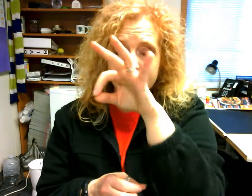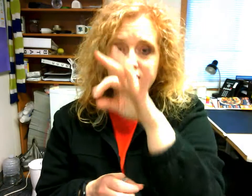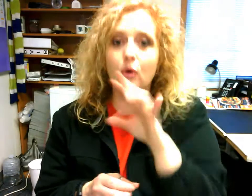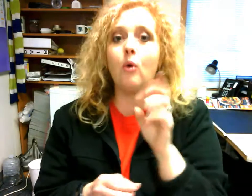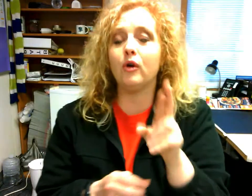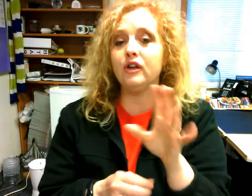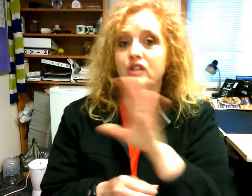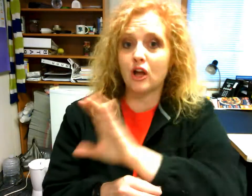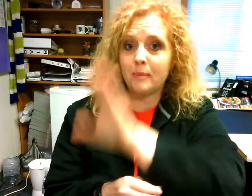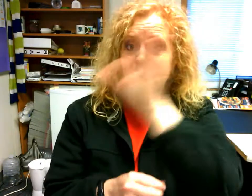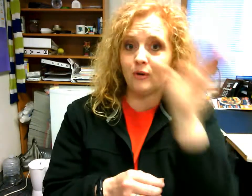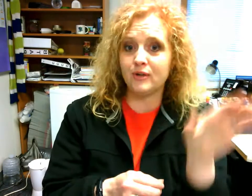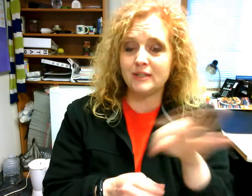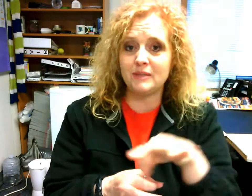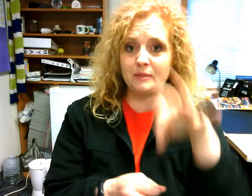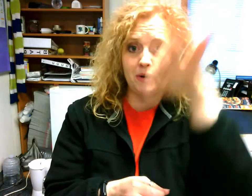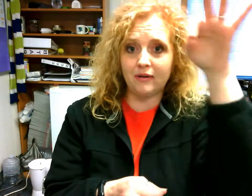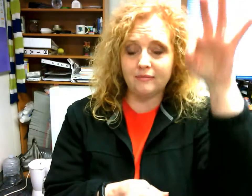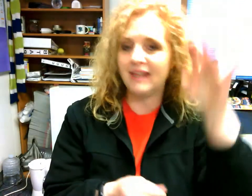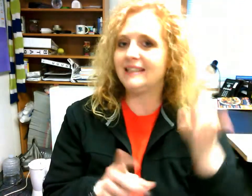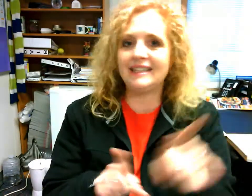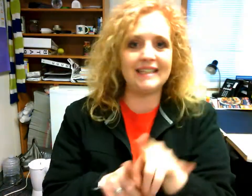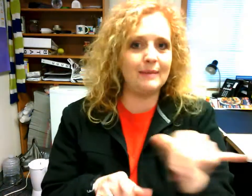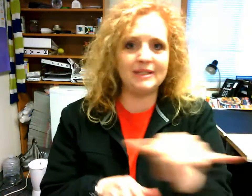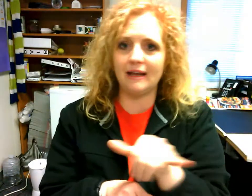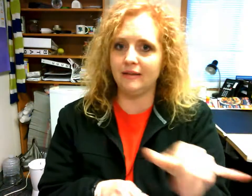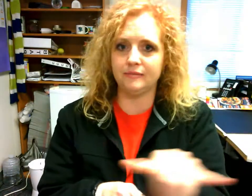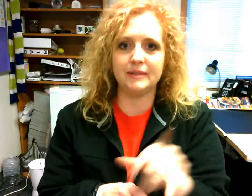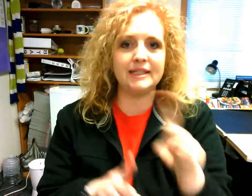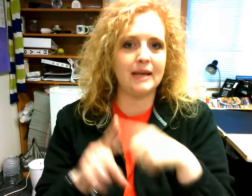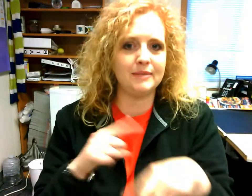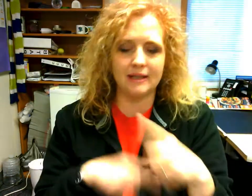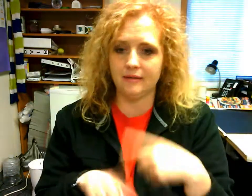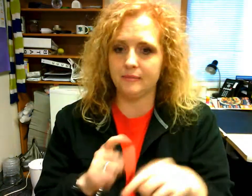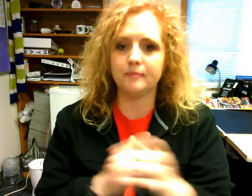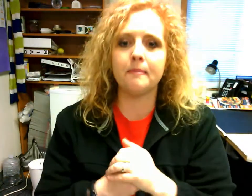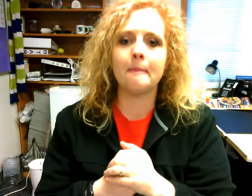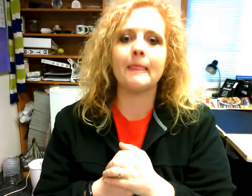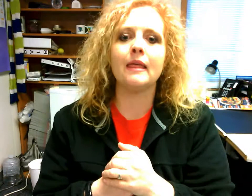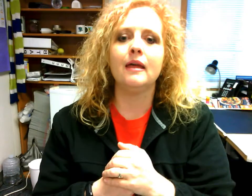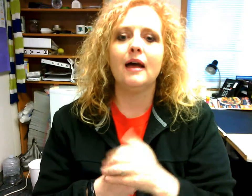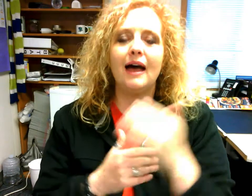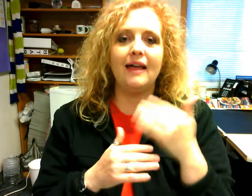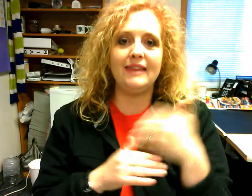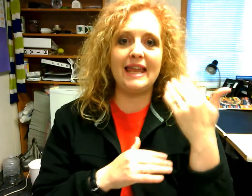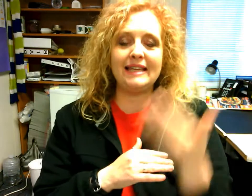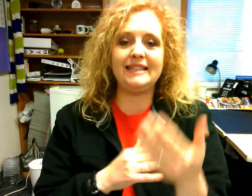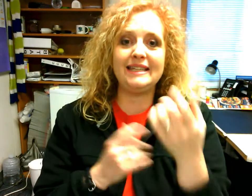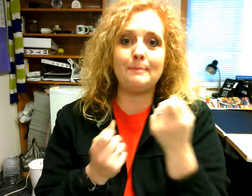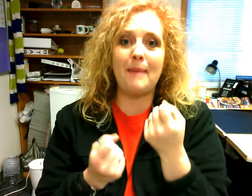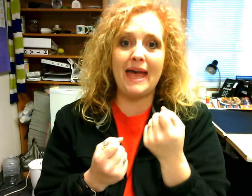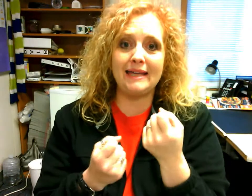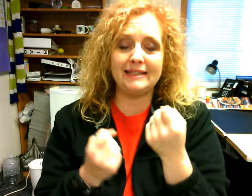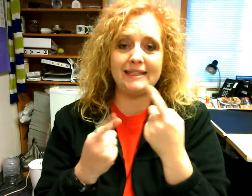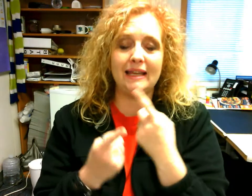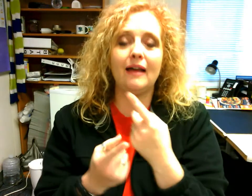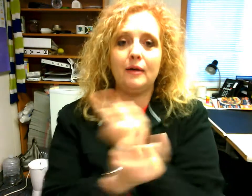or you could talk about the Christmas spirit it's the same sign same sign uh the next is bats um